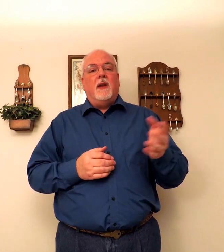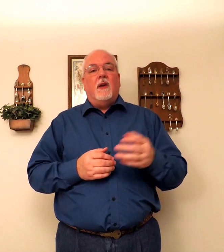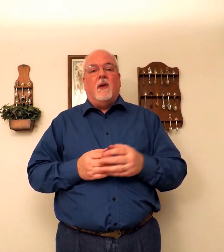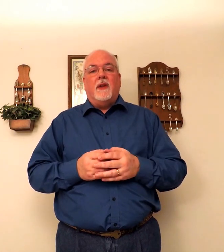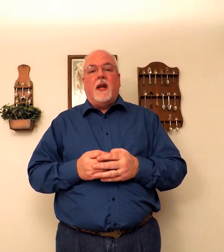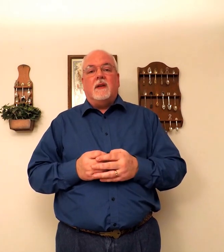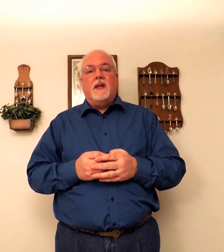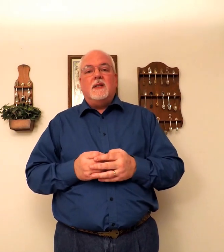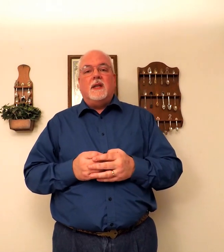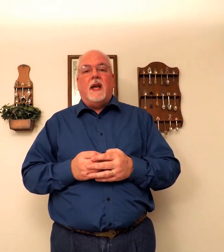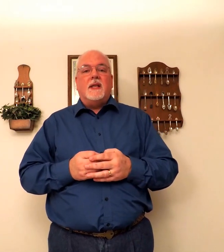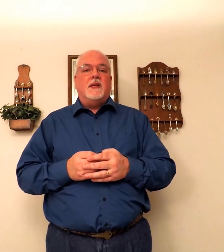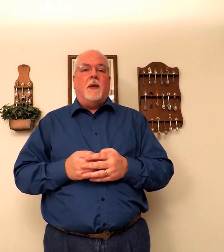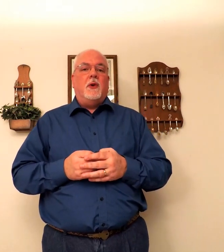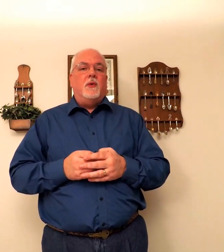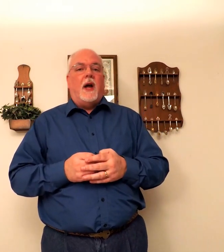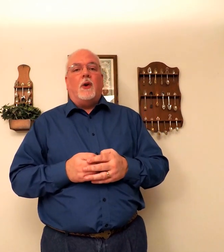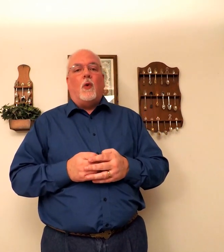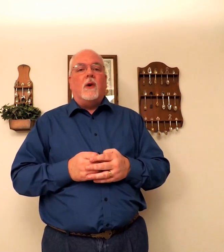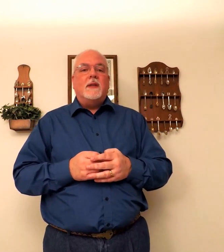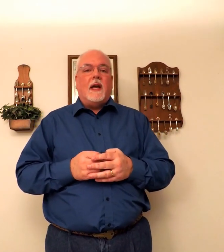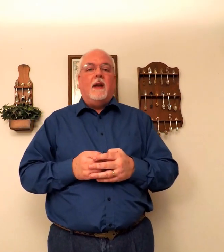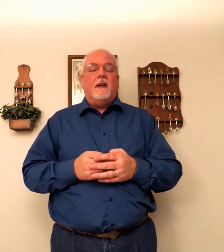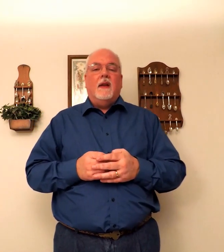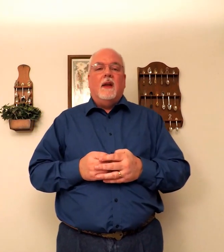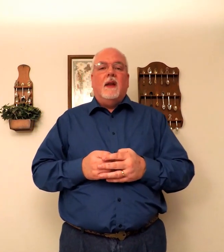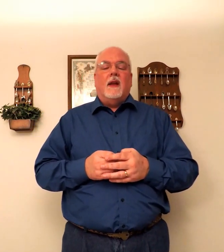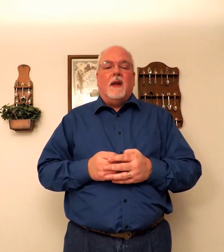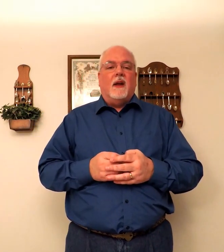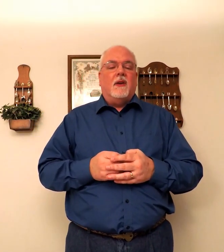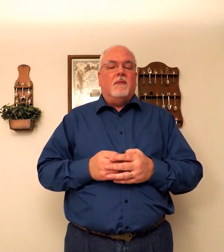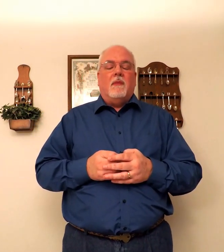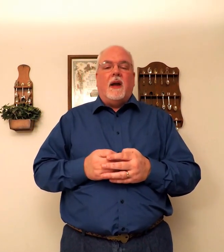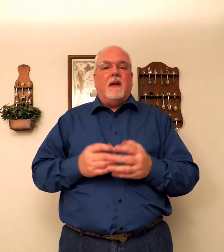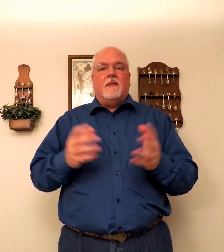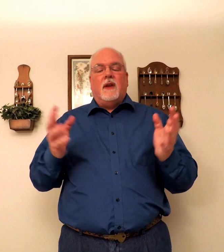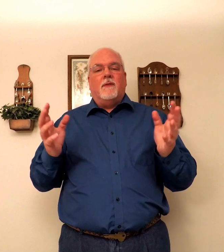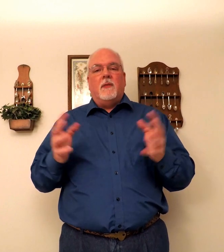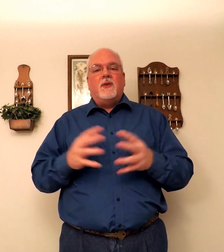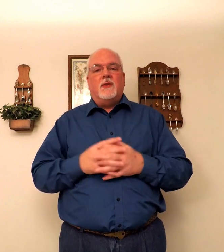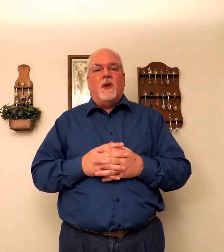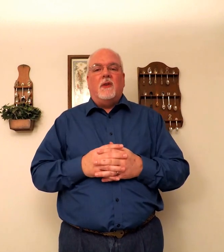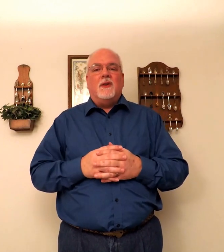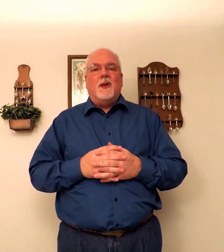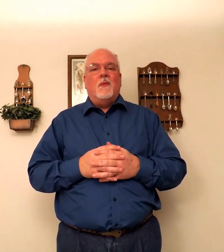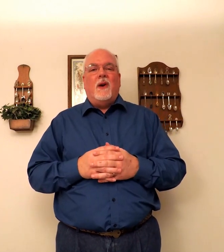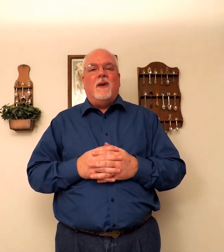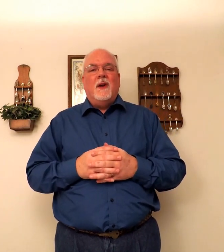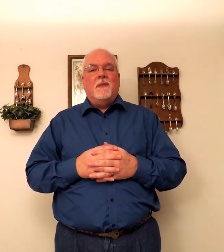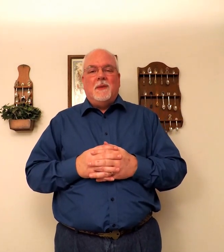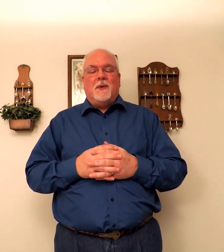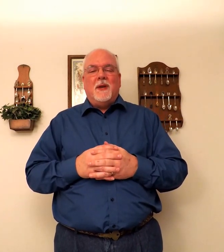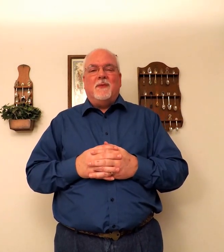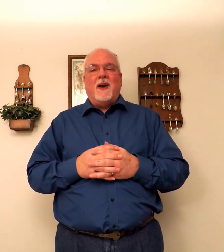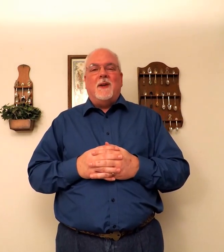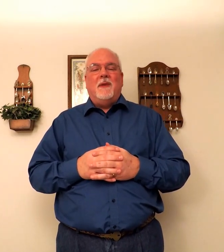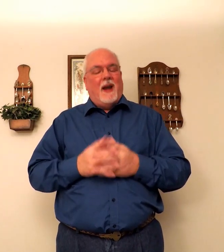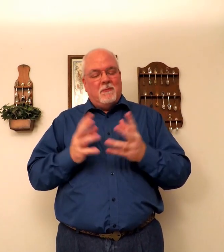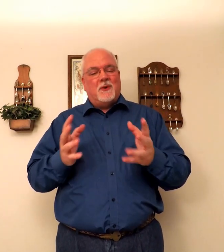me on the ltcsw.org site. Uh. My information's on there somewhere. People keep finding me. I'm